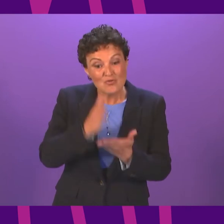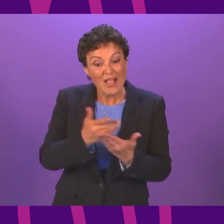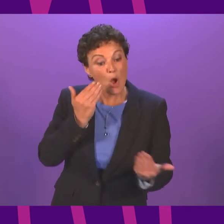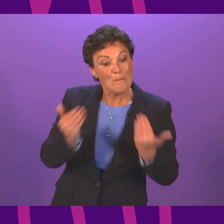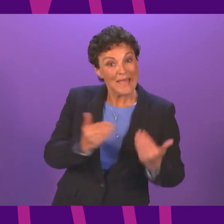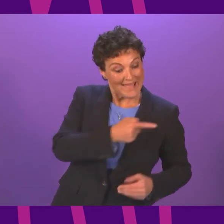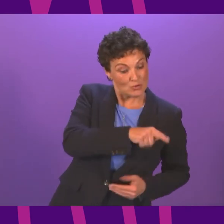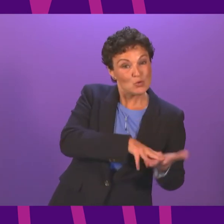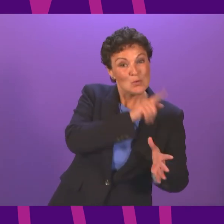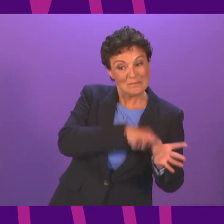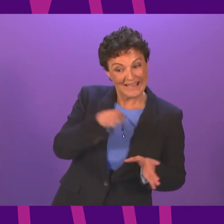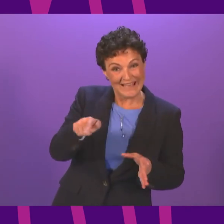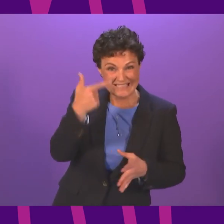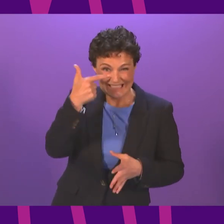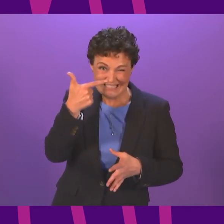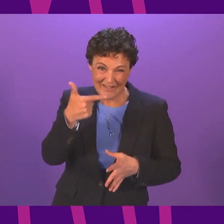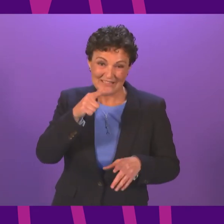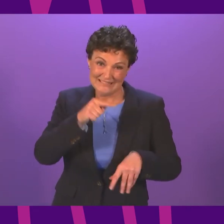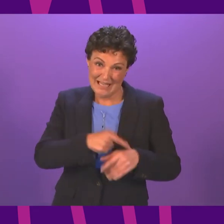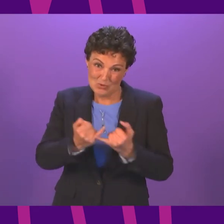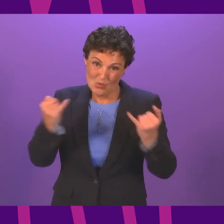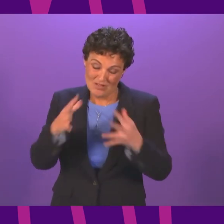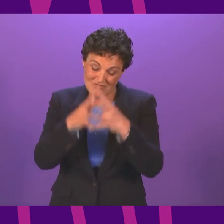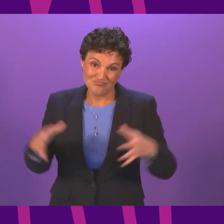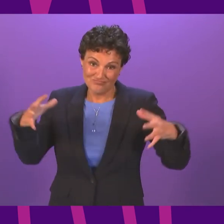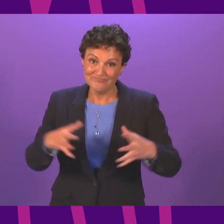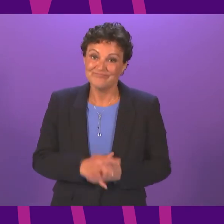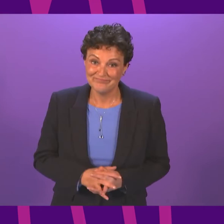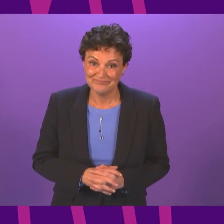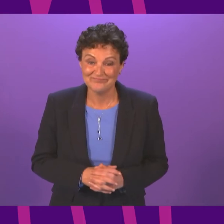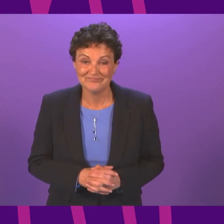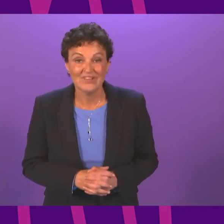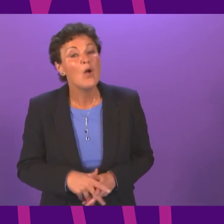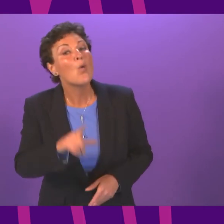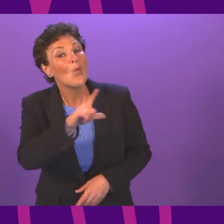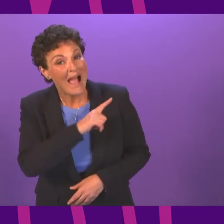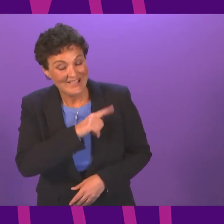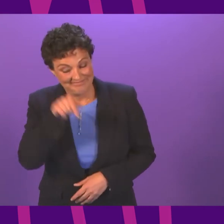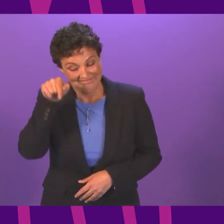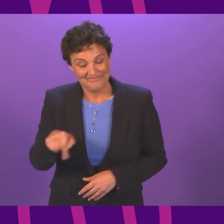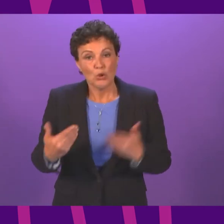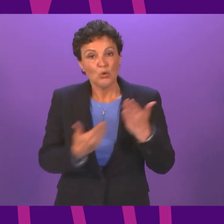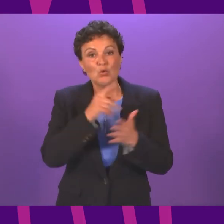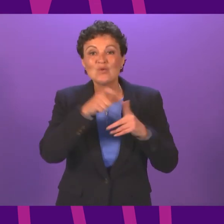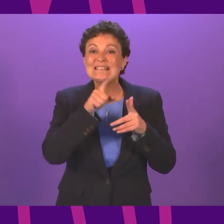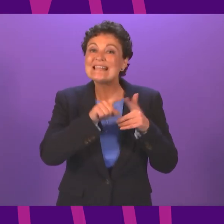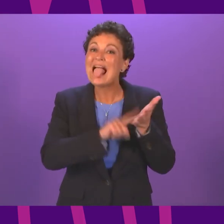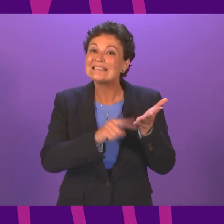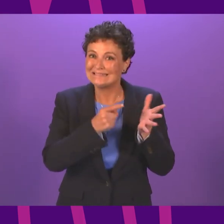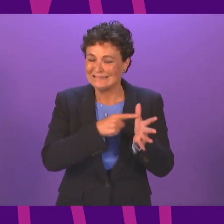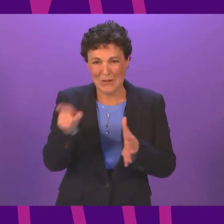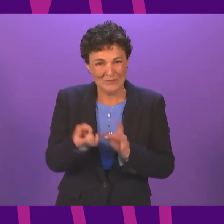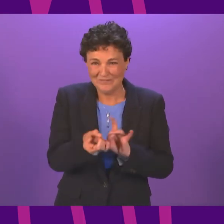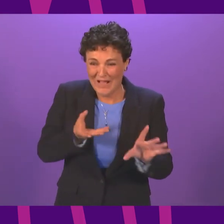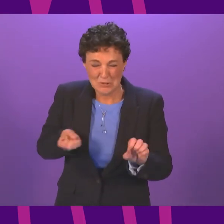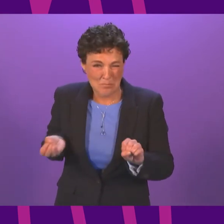higher than at any point since late January. This reflects the fact that the faster transmitting Delta variant is now dominant.